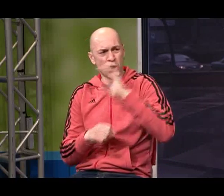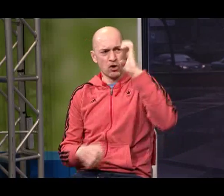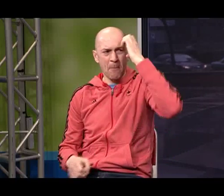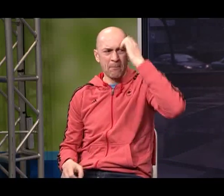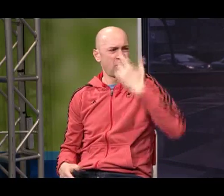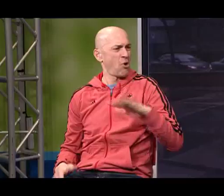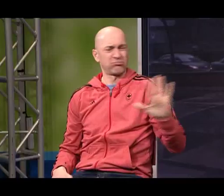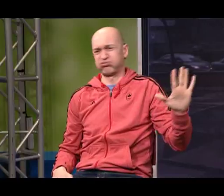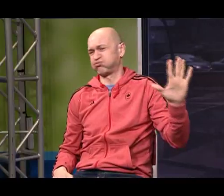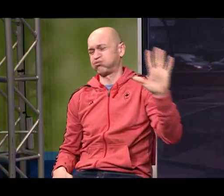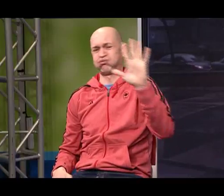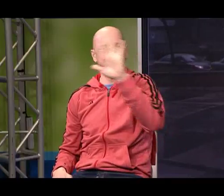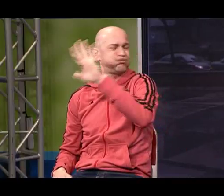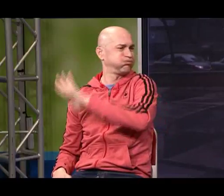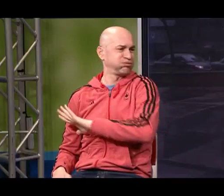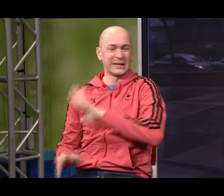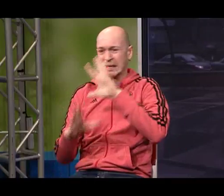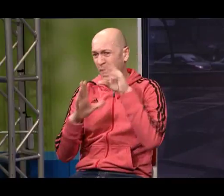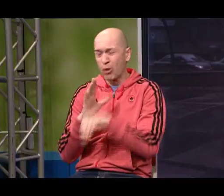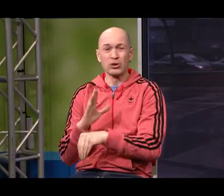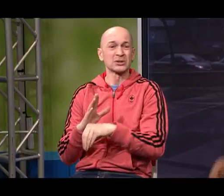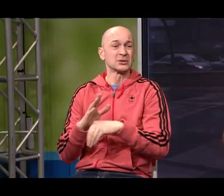I've touched like would say all of the countries